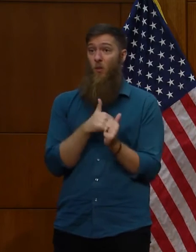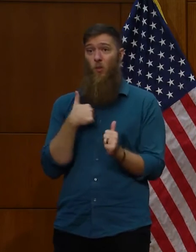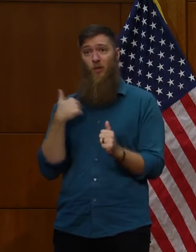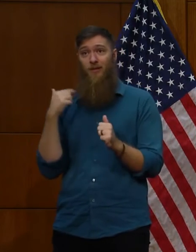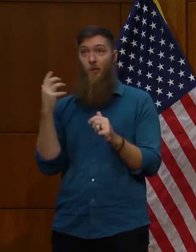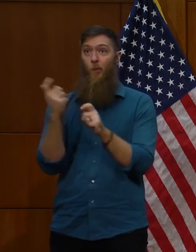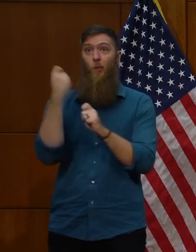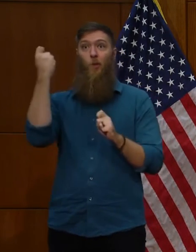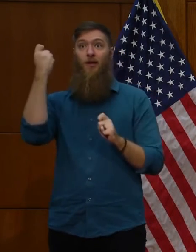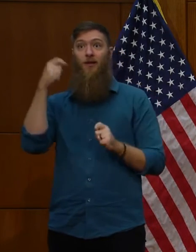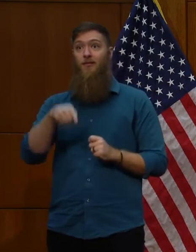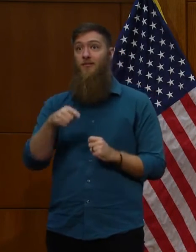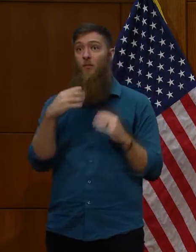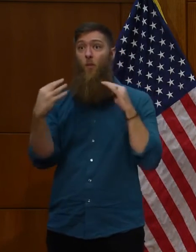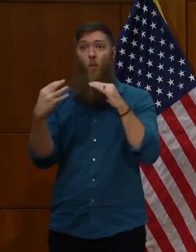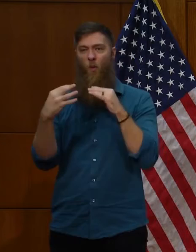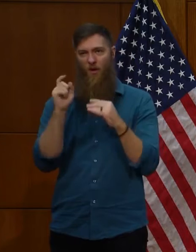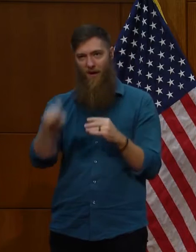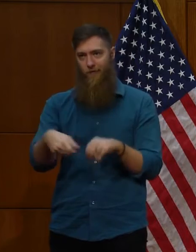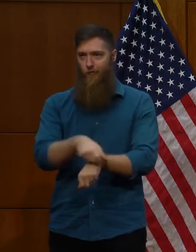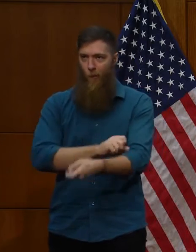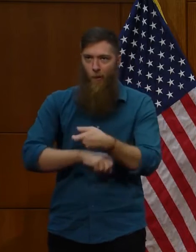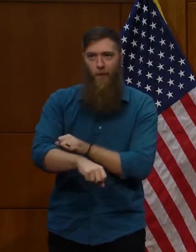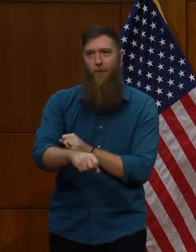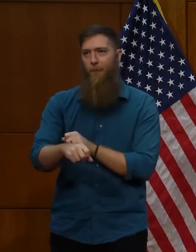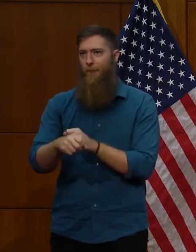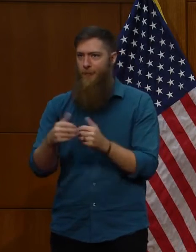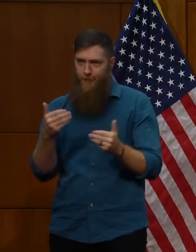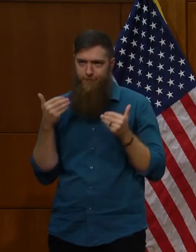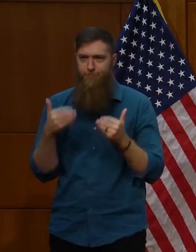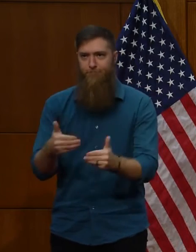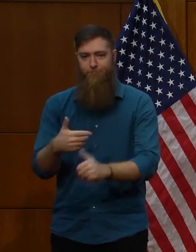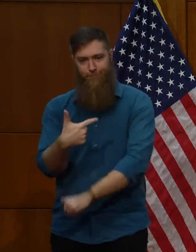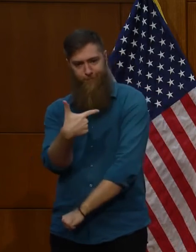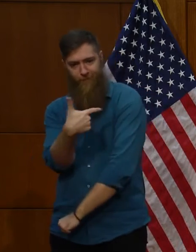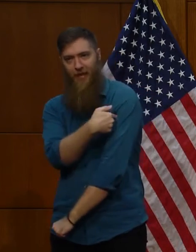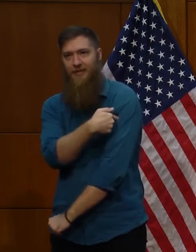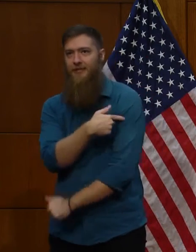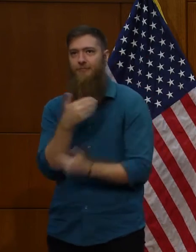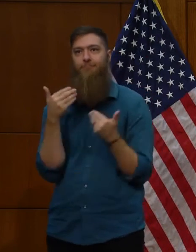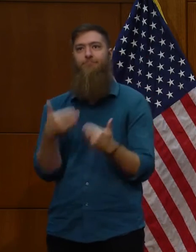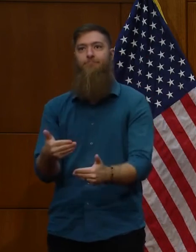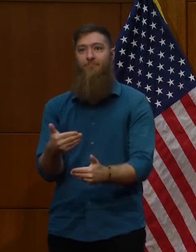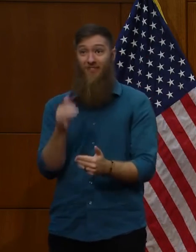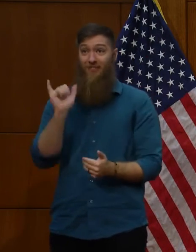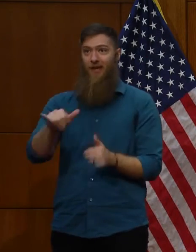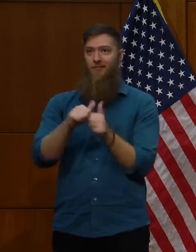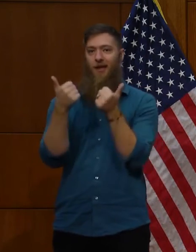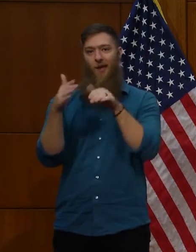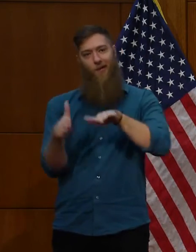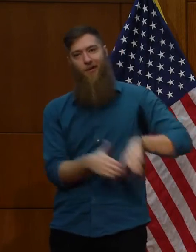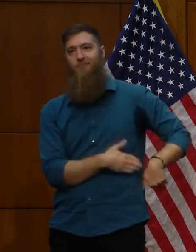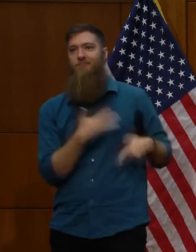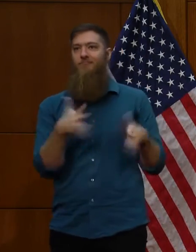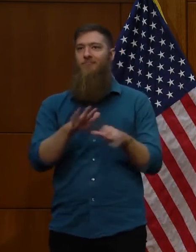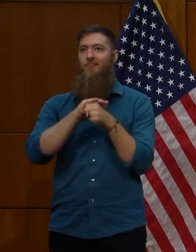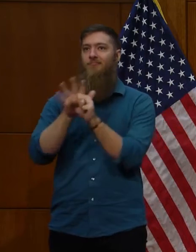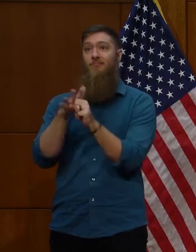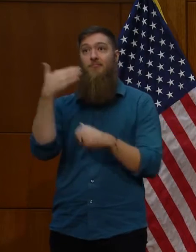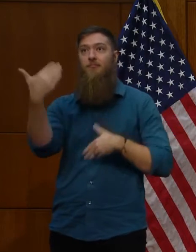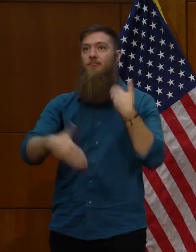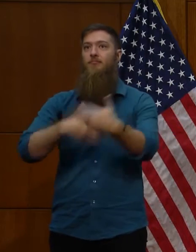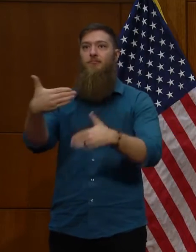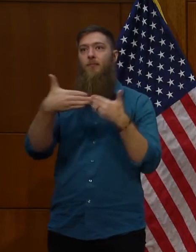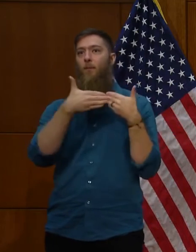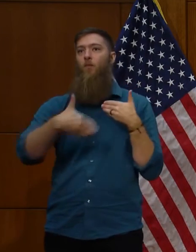this war is to roll up our sleeve and get vaccinated. And that's the way we'll put this pandemic behind us. And then we can move on as a